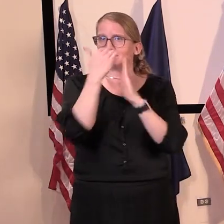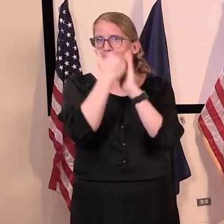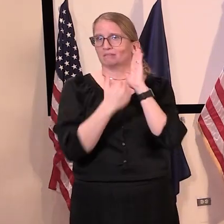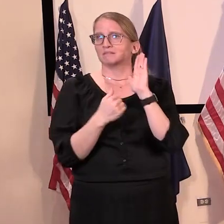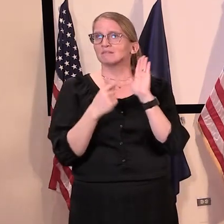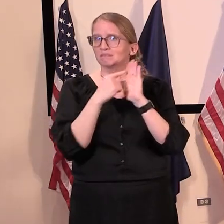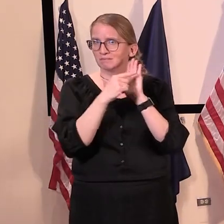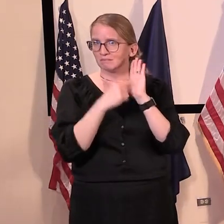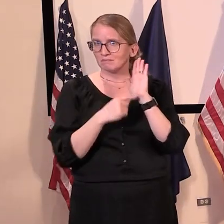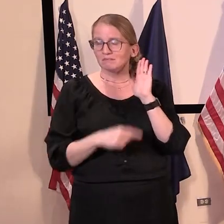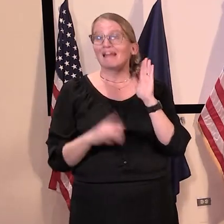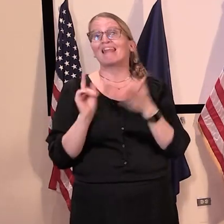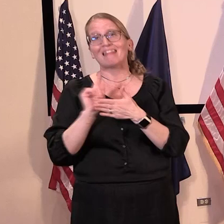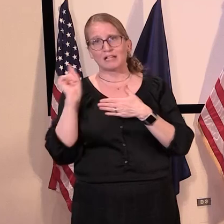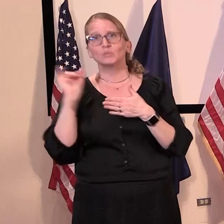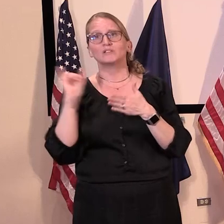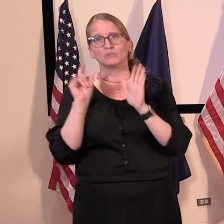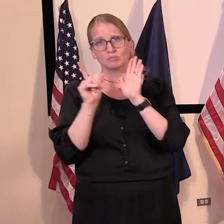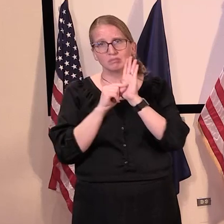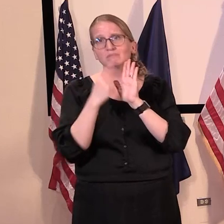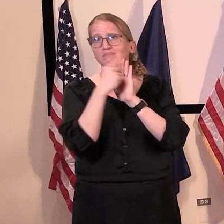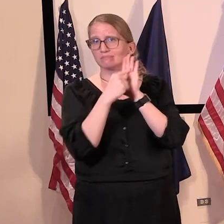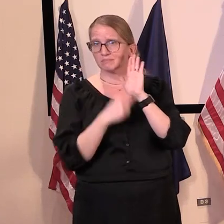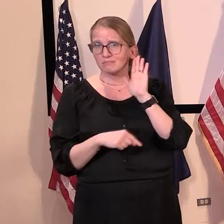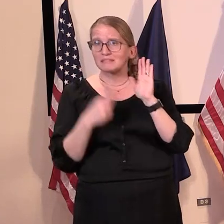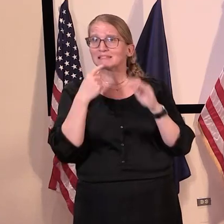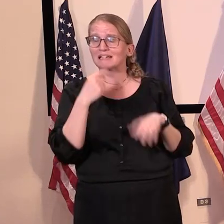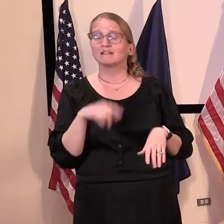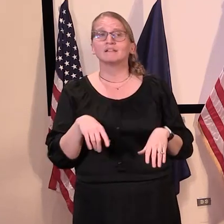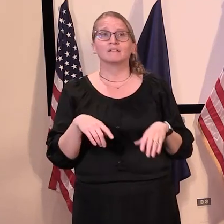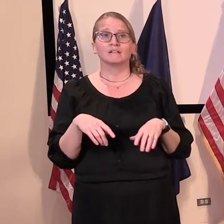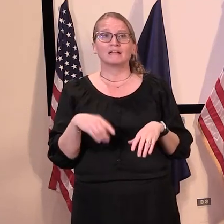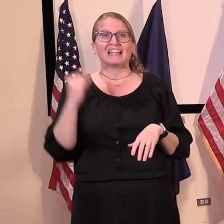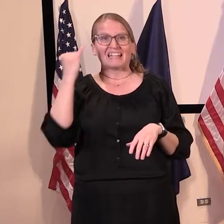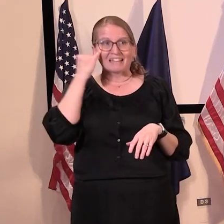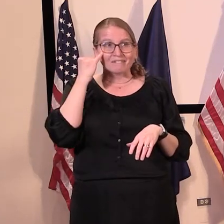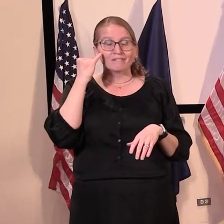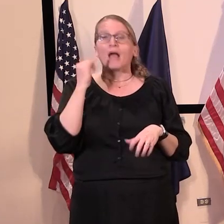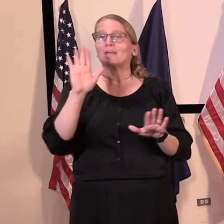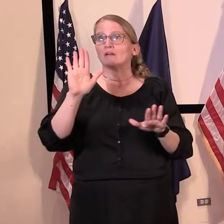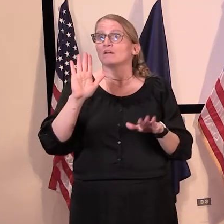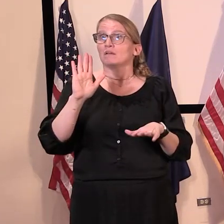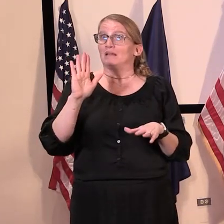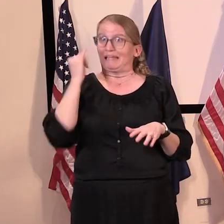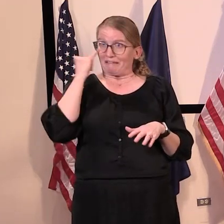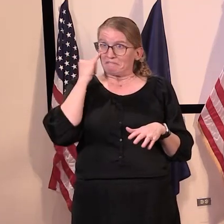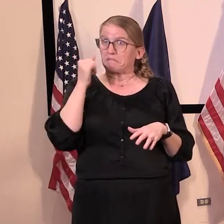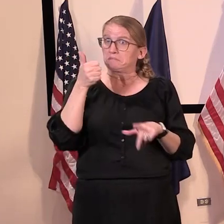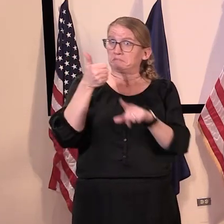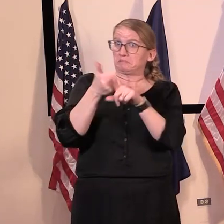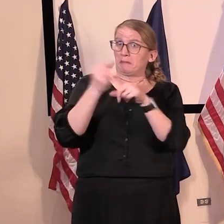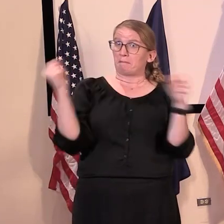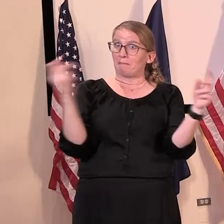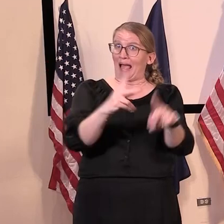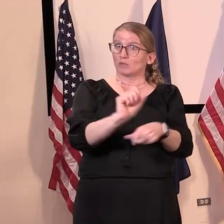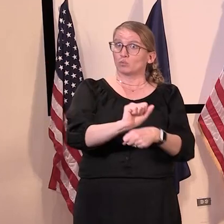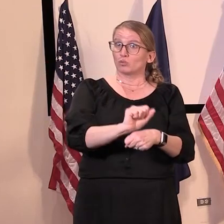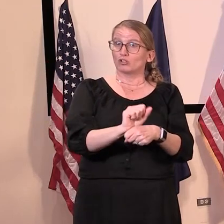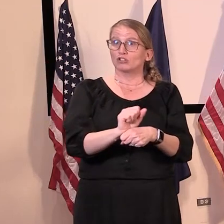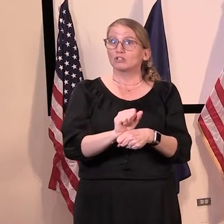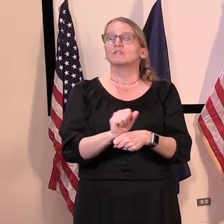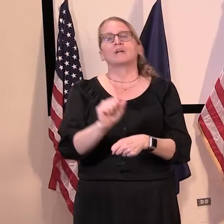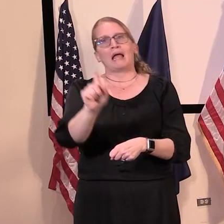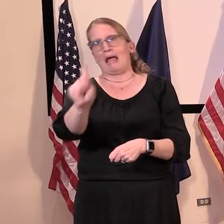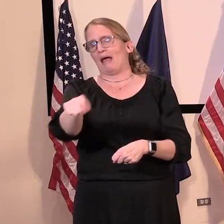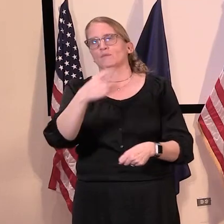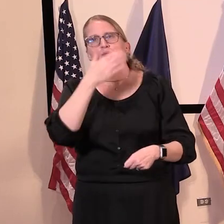week in the guidance, uh, that anyone in, uh, in all employees, uh, that are, uh, going back to work, uh,